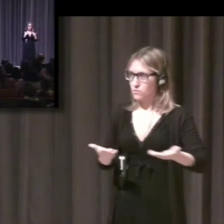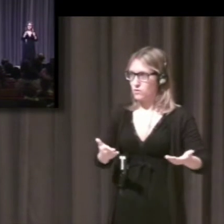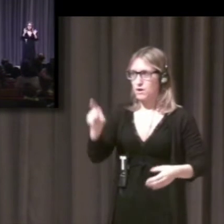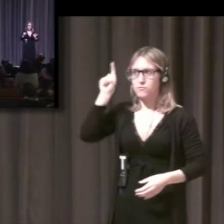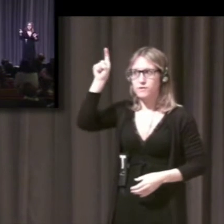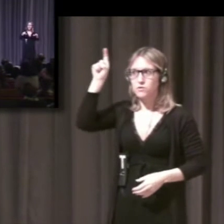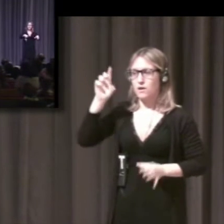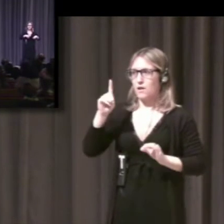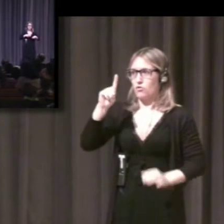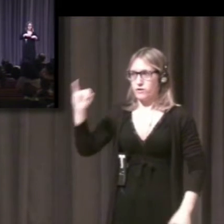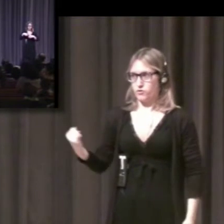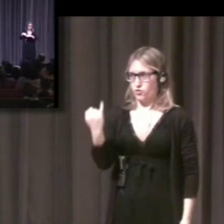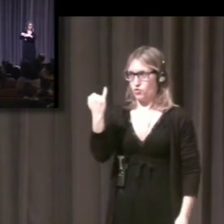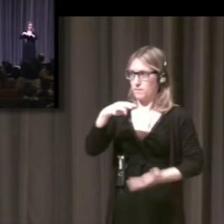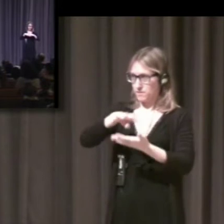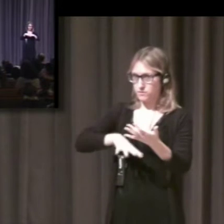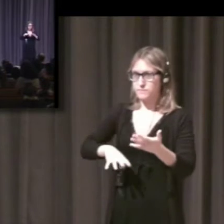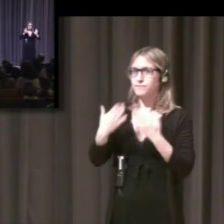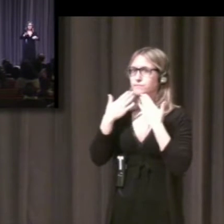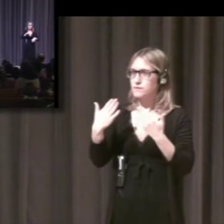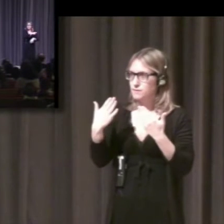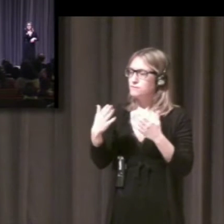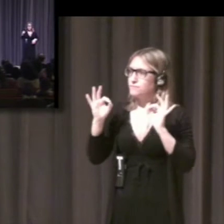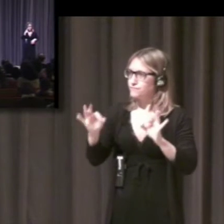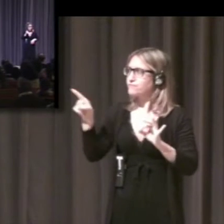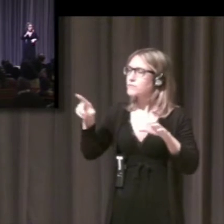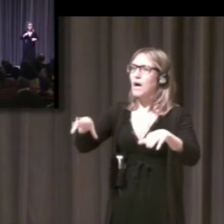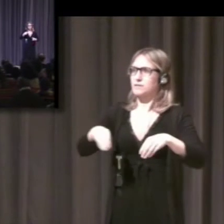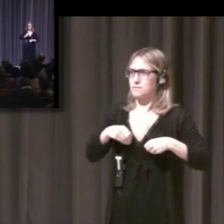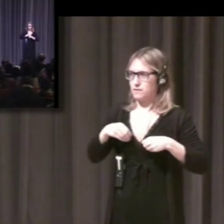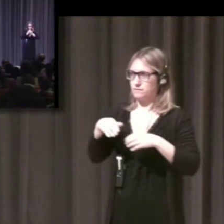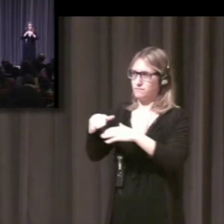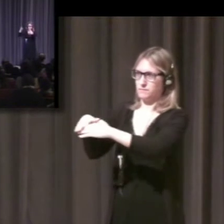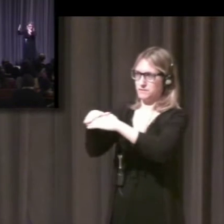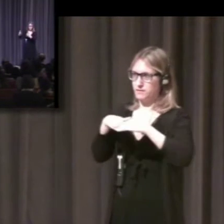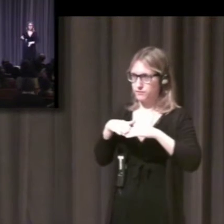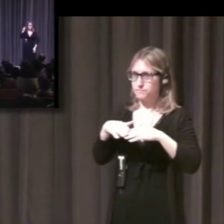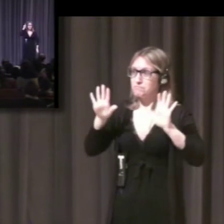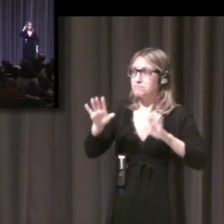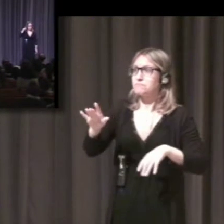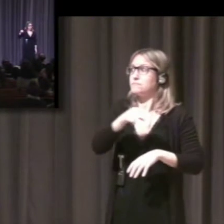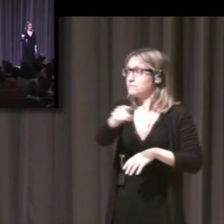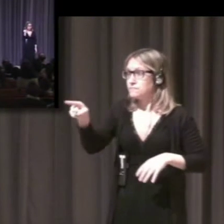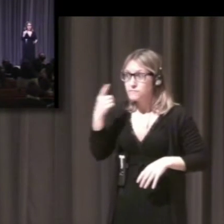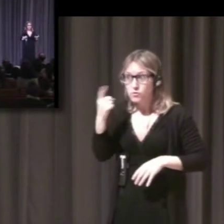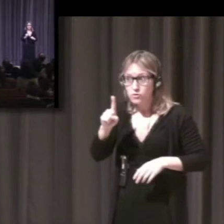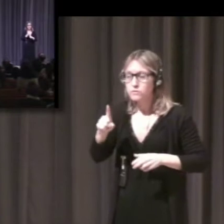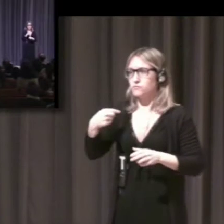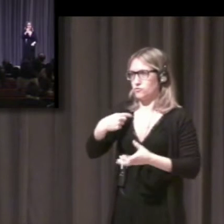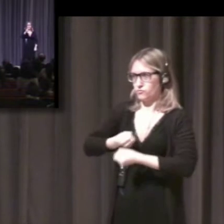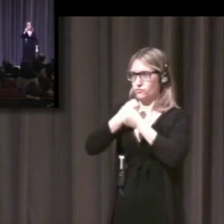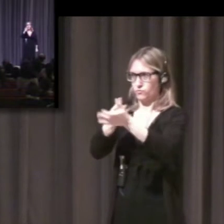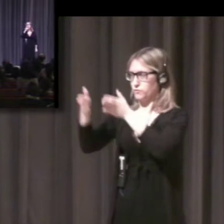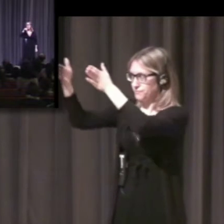that Professor Napoli currently works at the Swarthmore College in Pennsylvania in the United States after having been affiliated